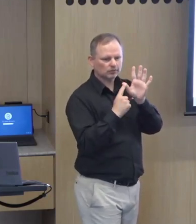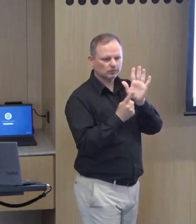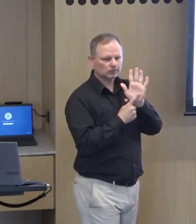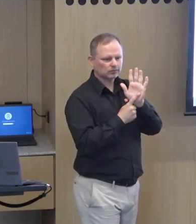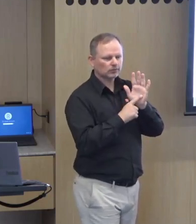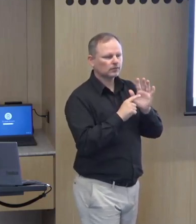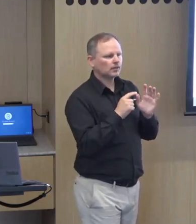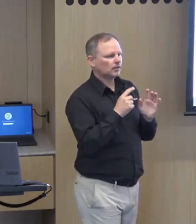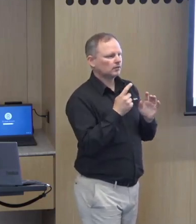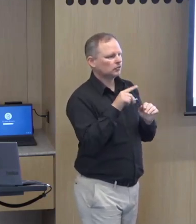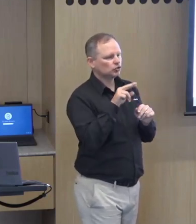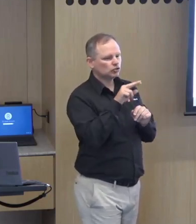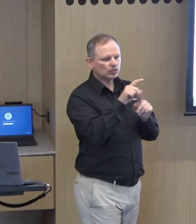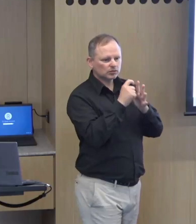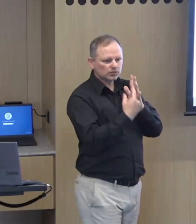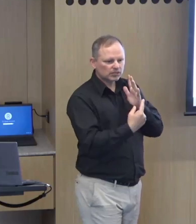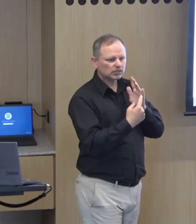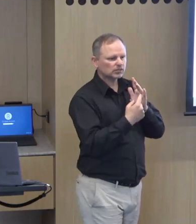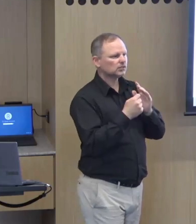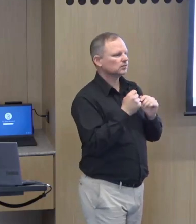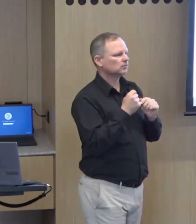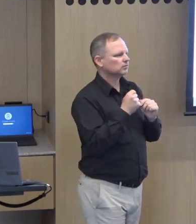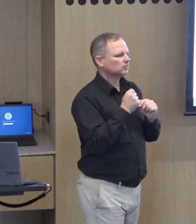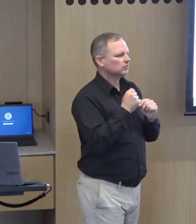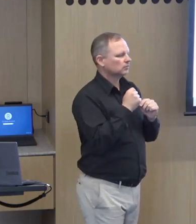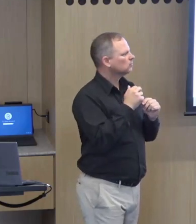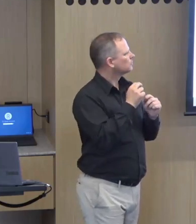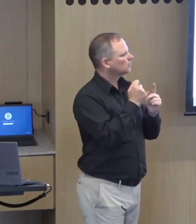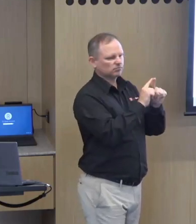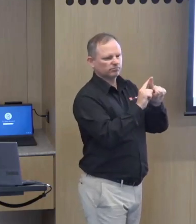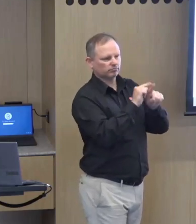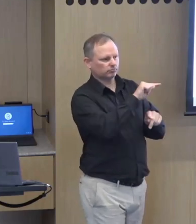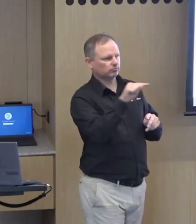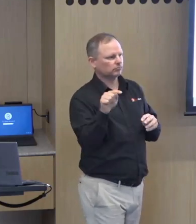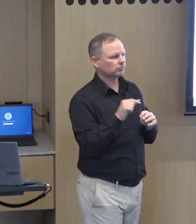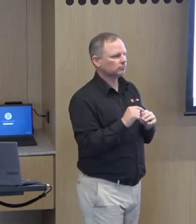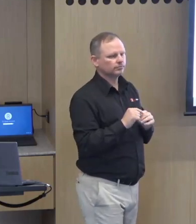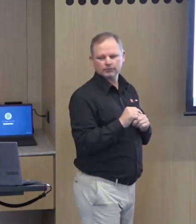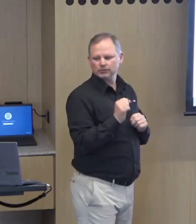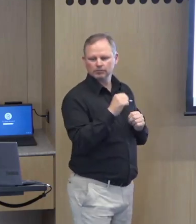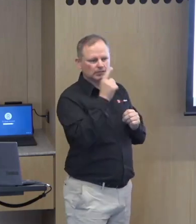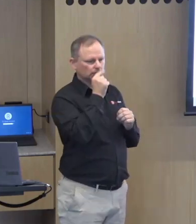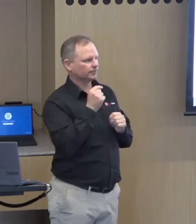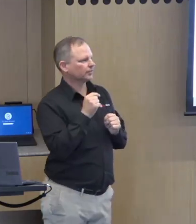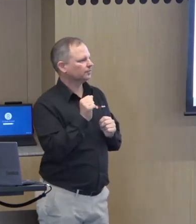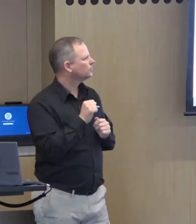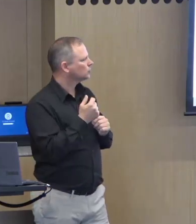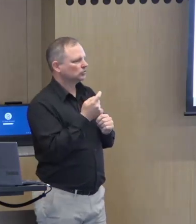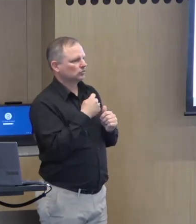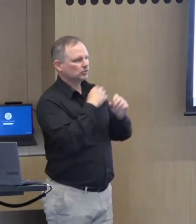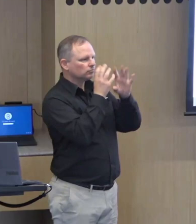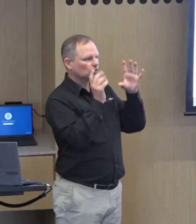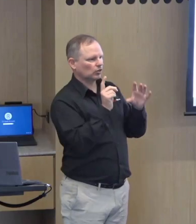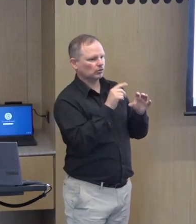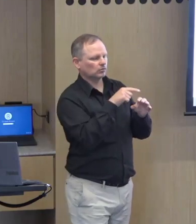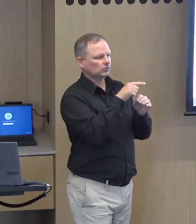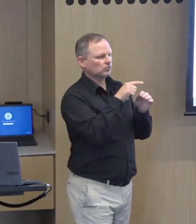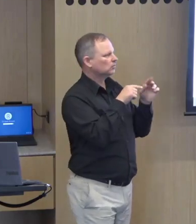neonatal services, dual disabilities or multiple disabilities and other services like that, we